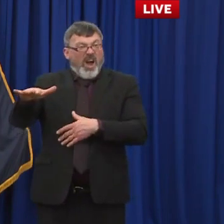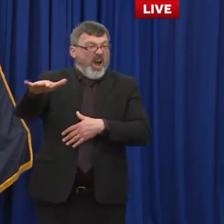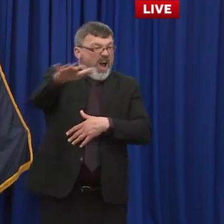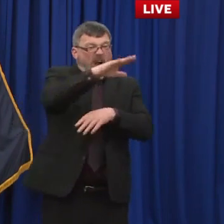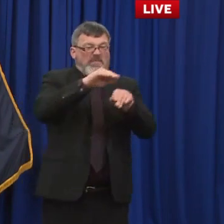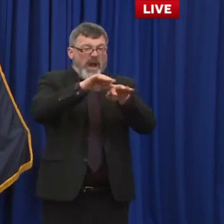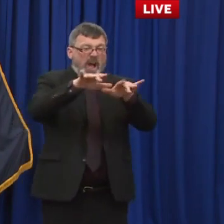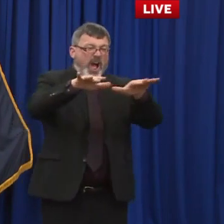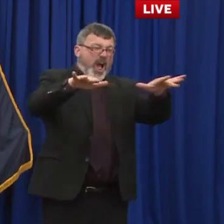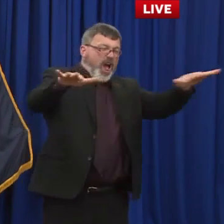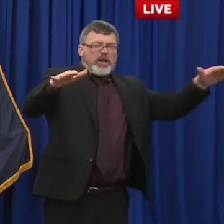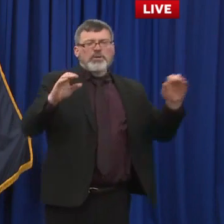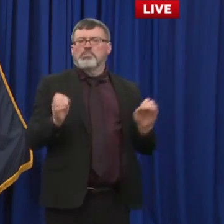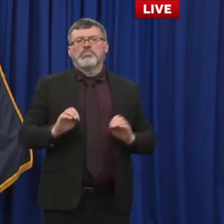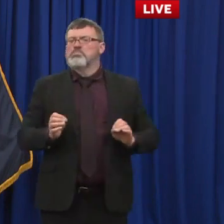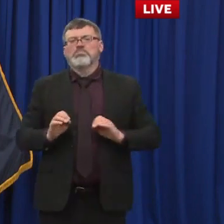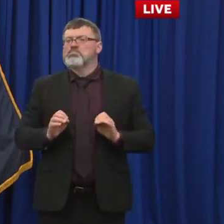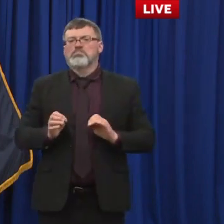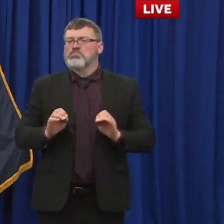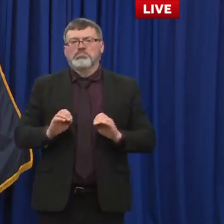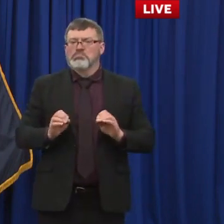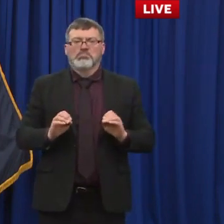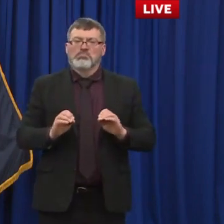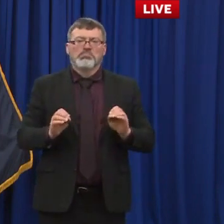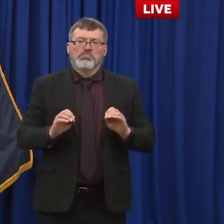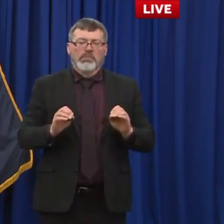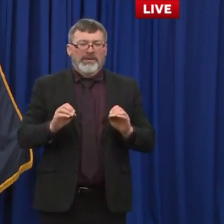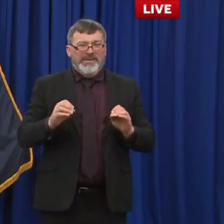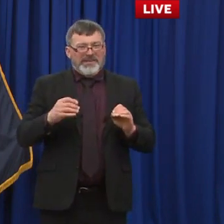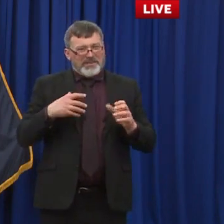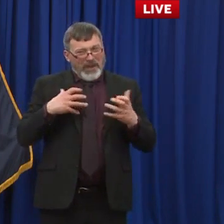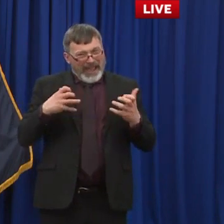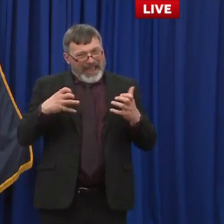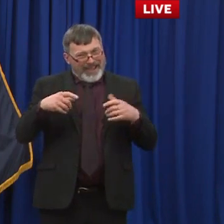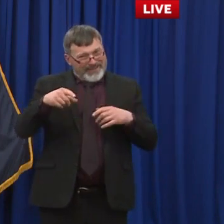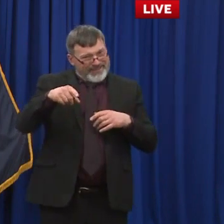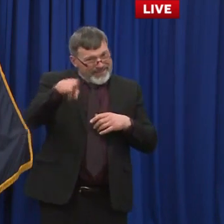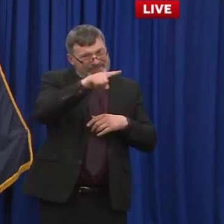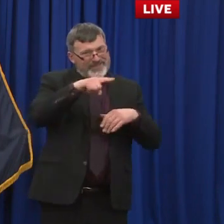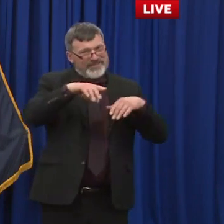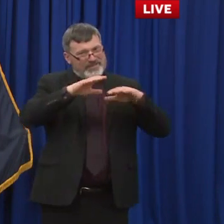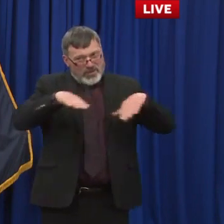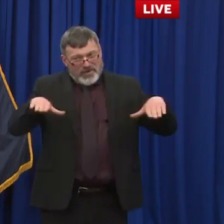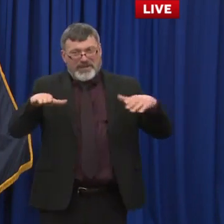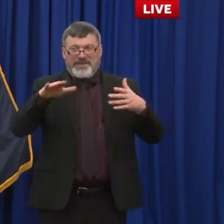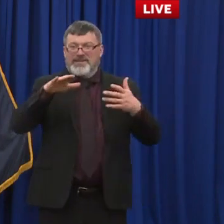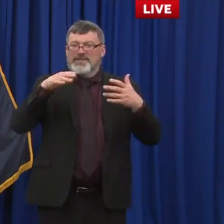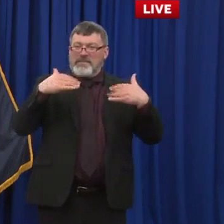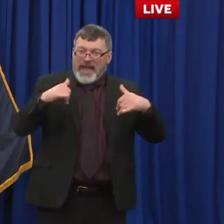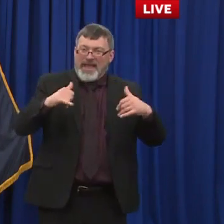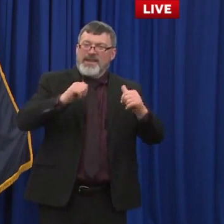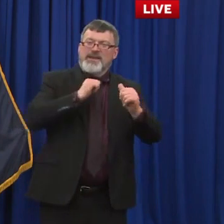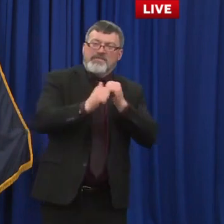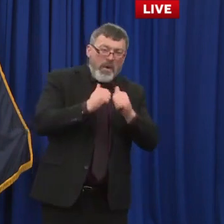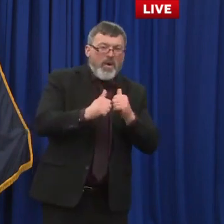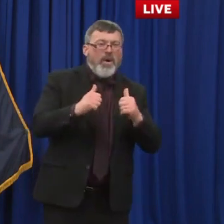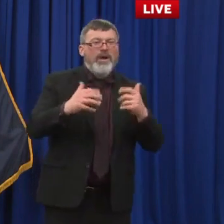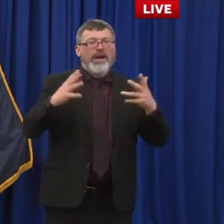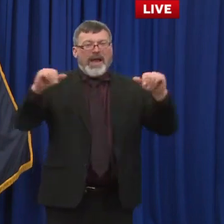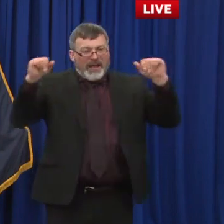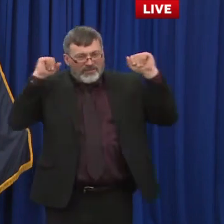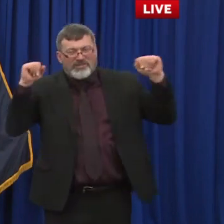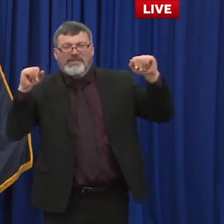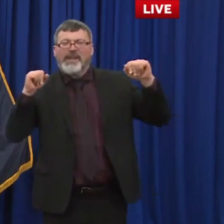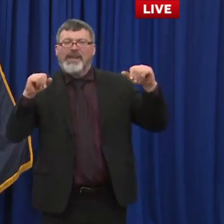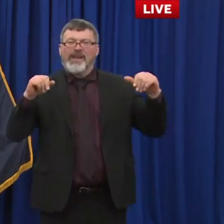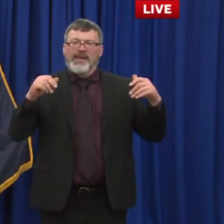to play sports and get out in little league and soccer however they can in safe ways because you know across the state when you talk to maybe some of the youth rec